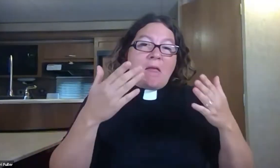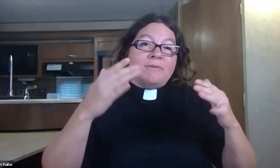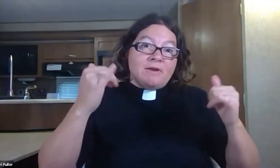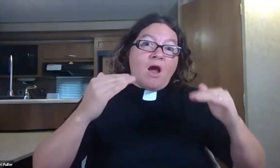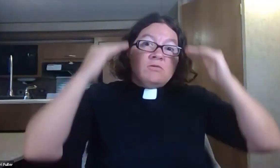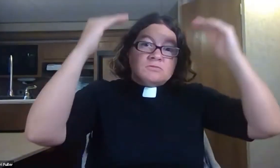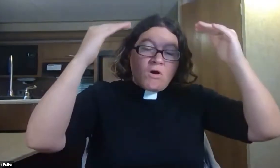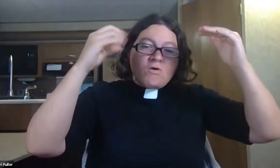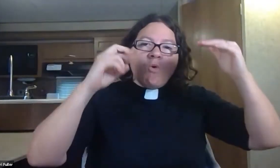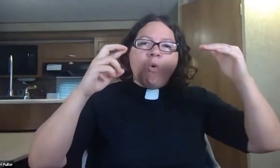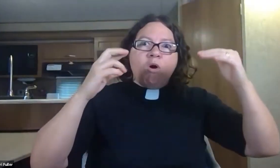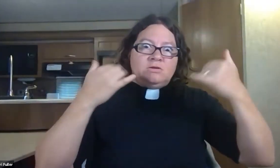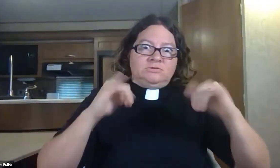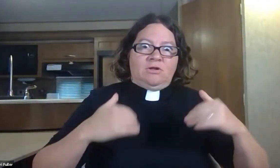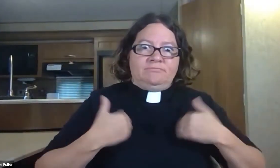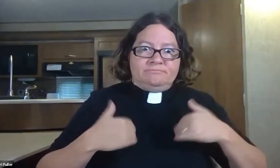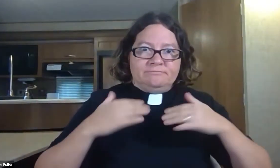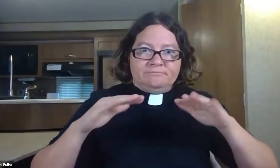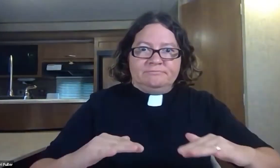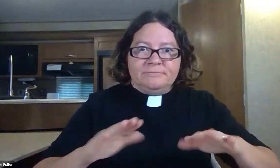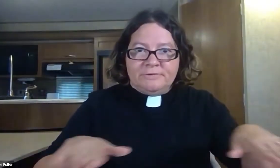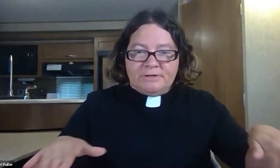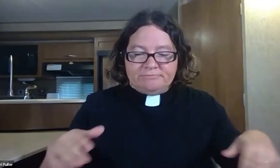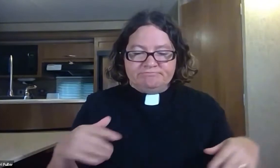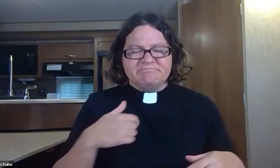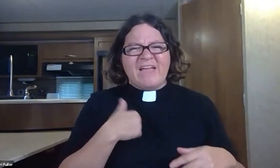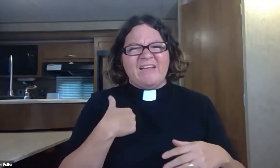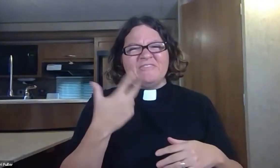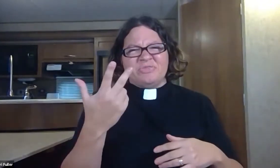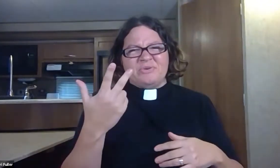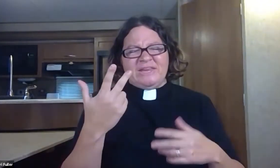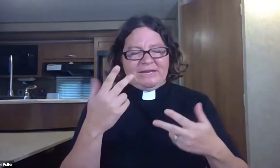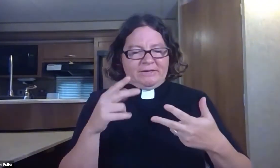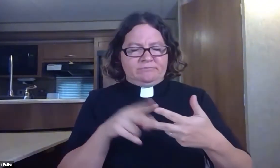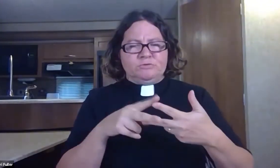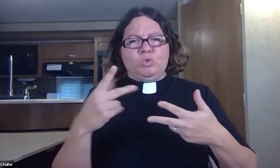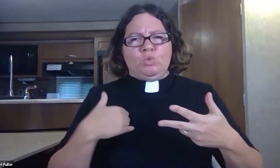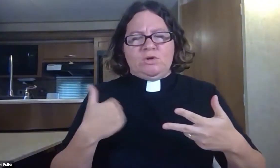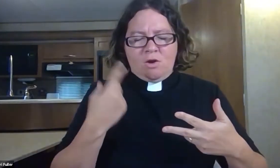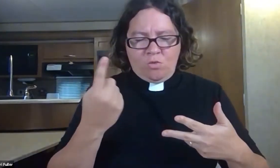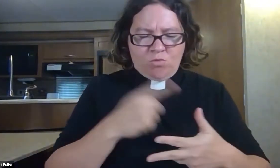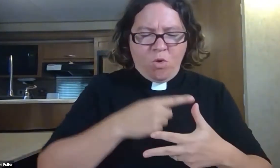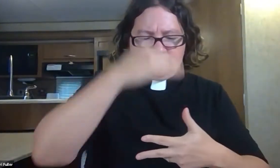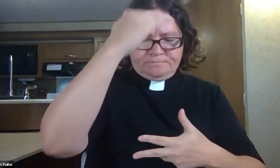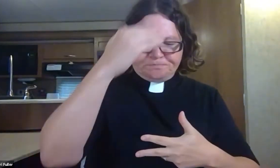now I wonder how many of you have kids maybe they're grown or maybe some of you are just raising a family now I have three and